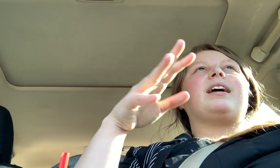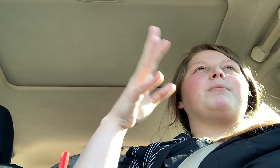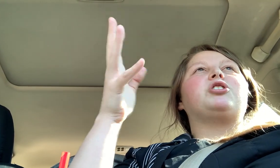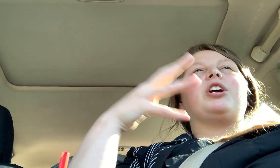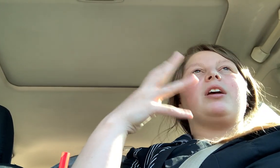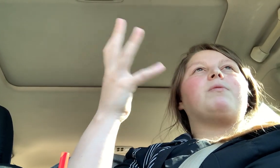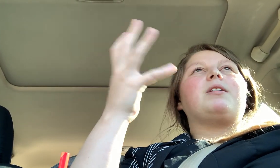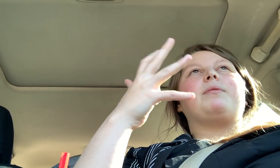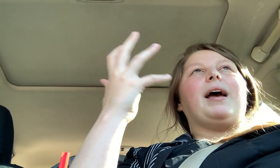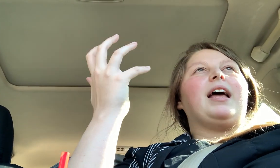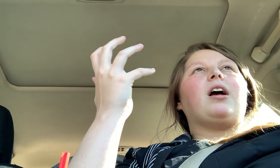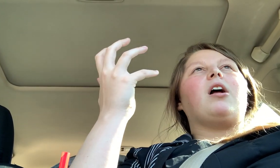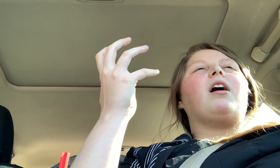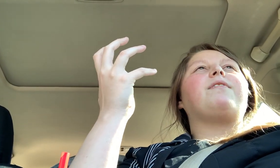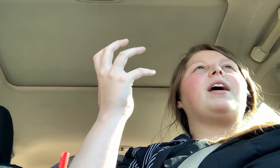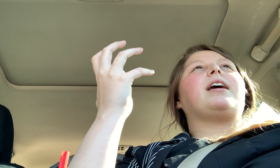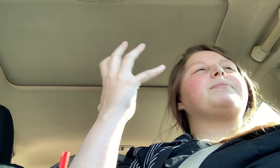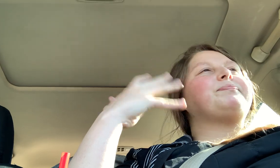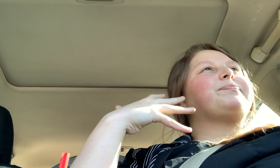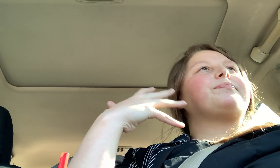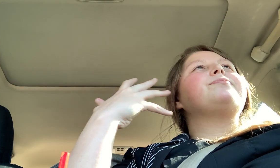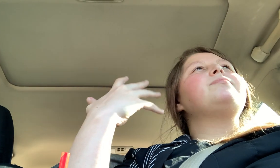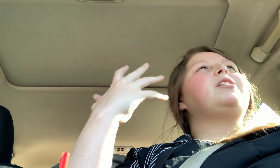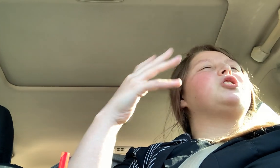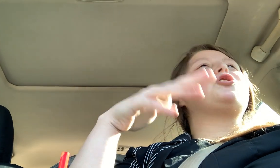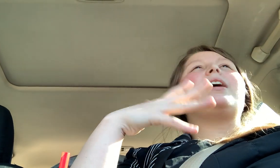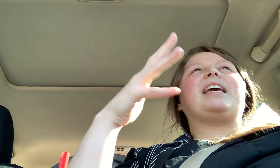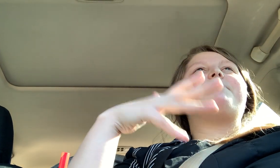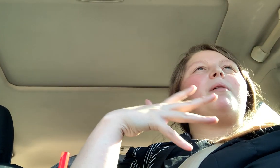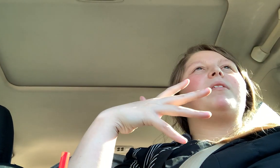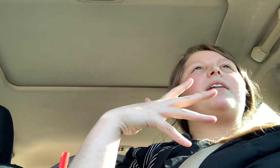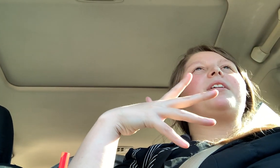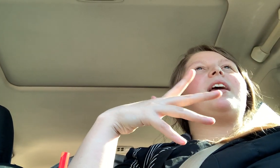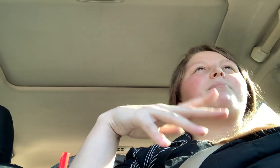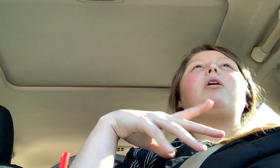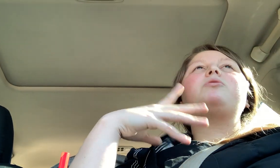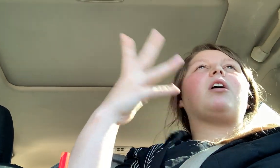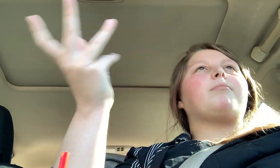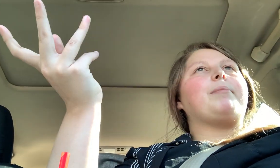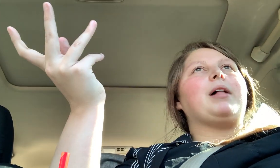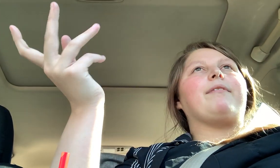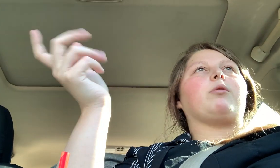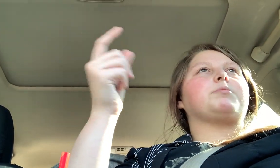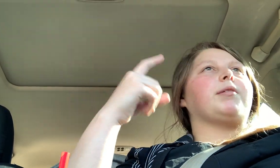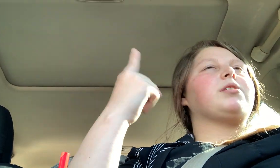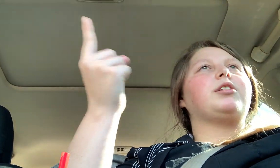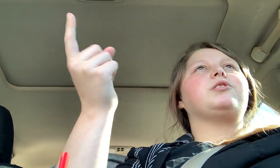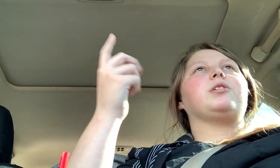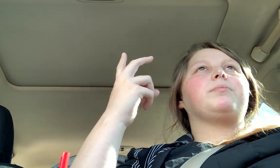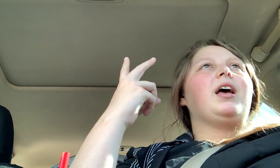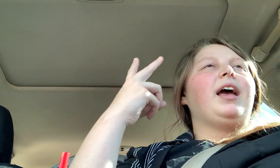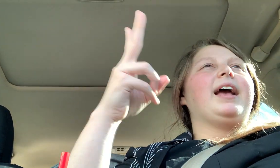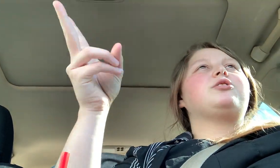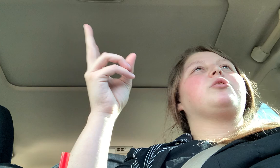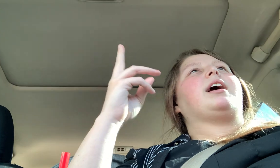like I'm a chicken running with my head cut off. Like just trying to keep up with everything, post on, on my platforms, post on YouTube, Instagram,